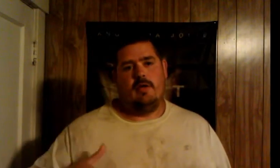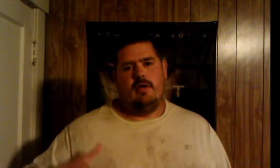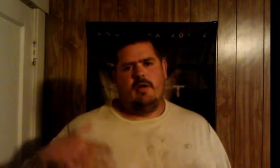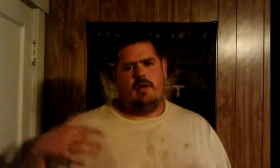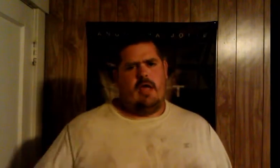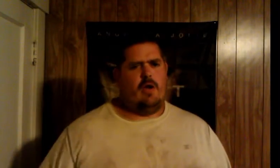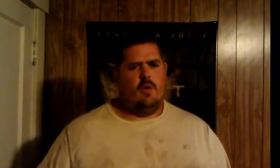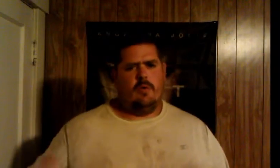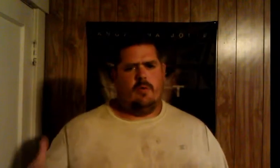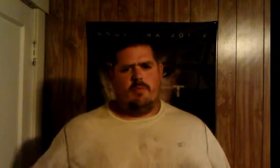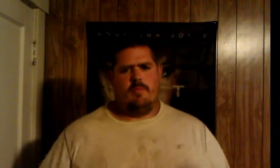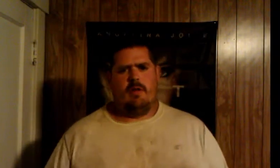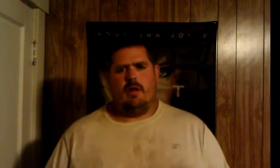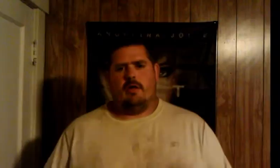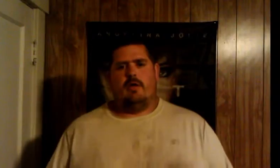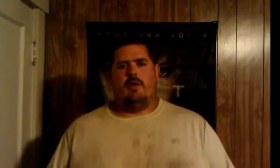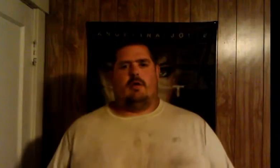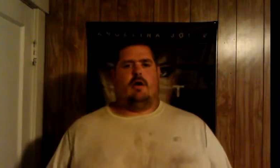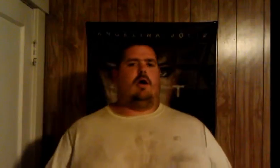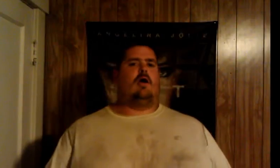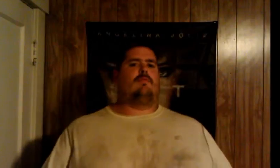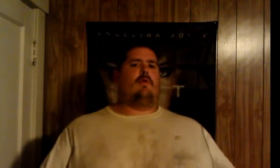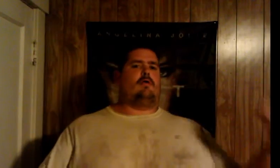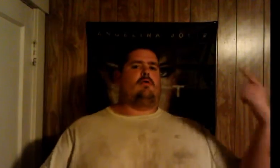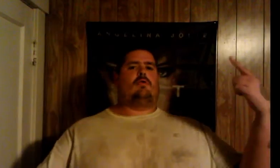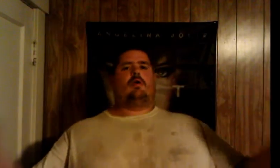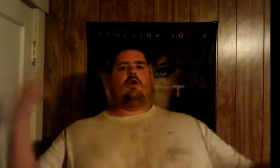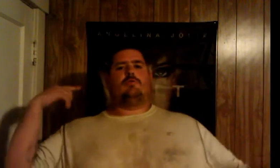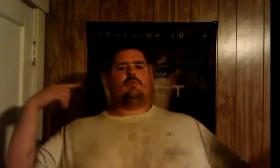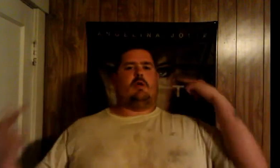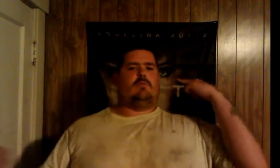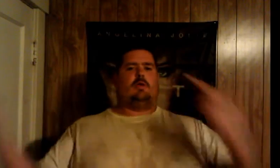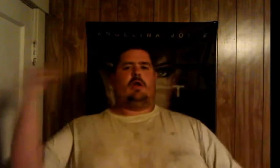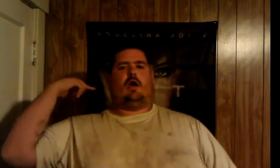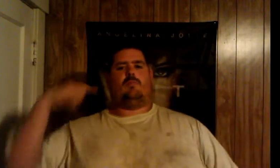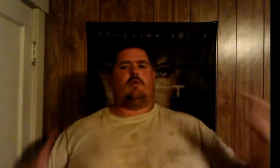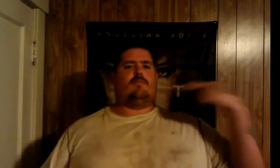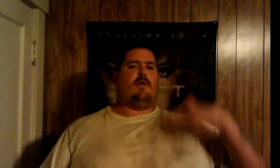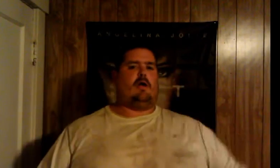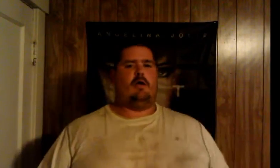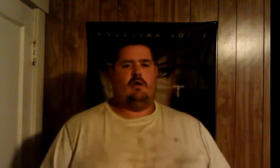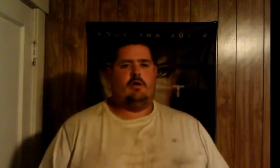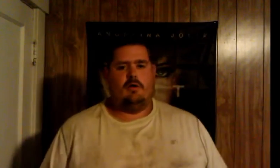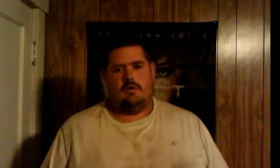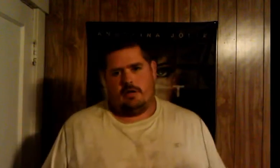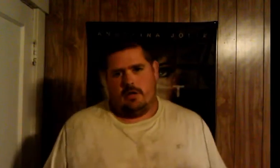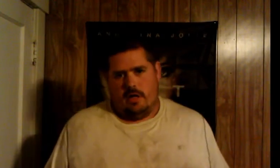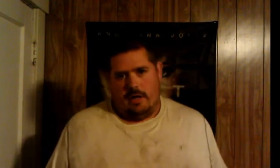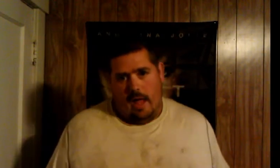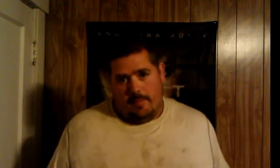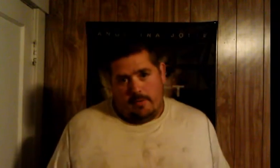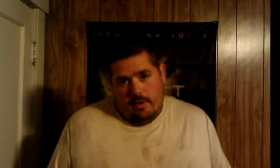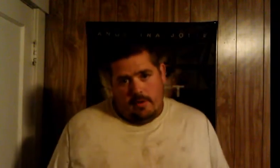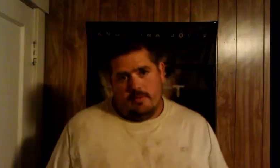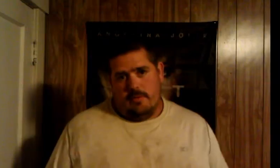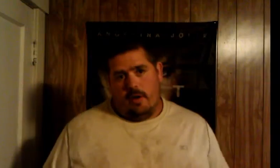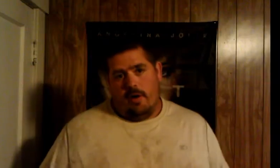excuse me there like you said big irish and you just you can't go into a room and be like oh fuck you you're gonna respect me now motherfucker